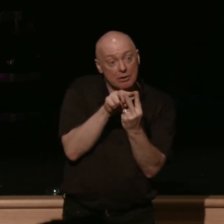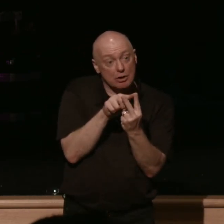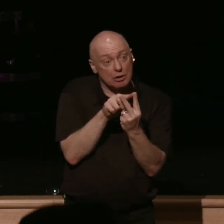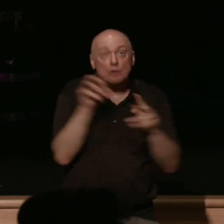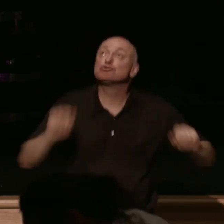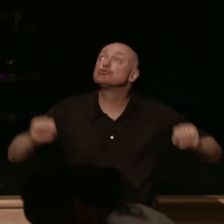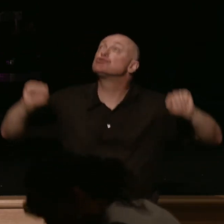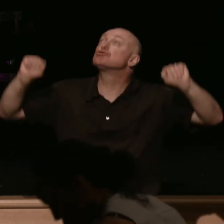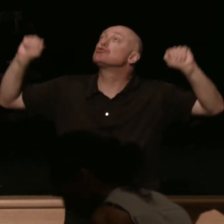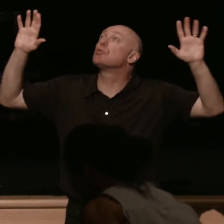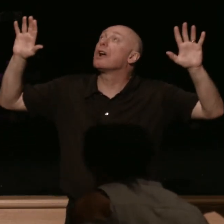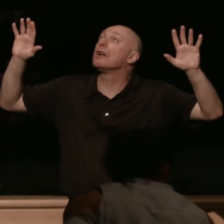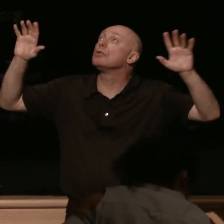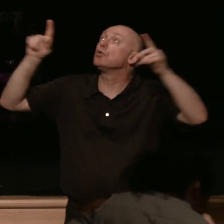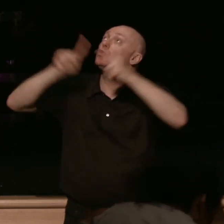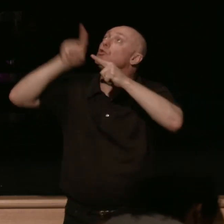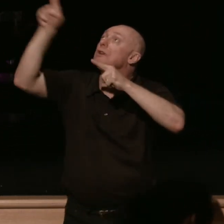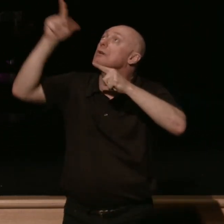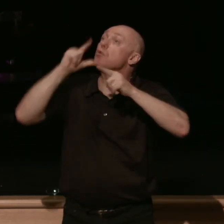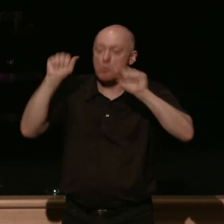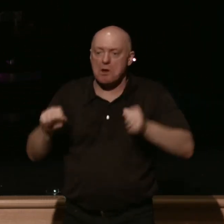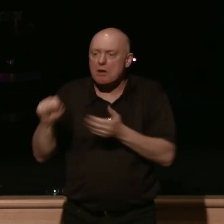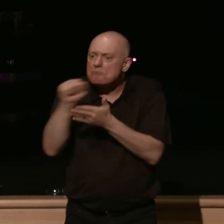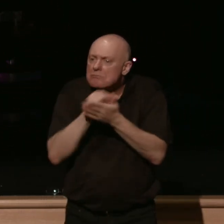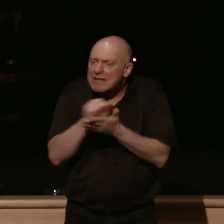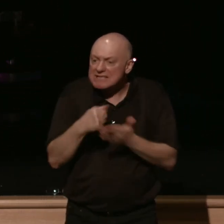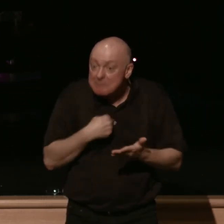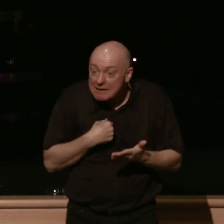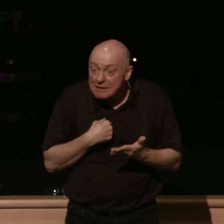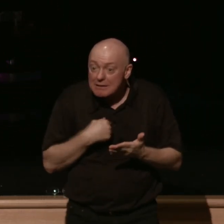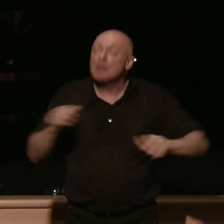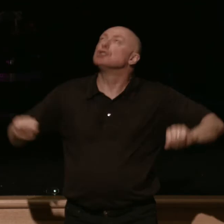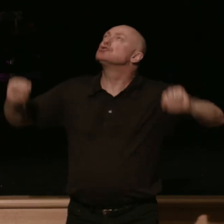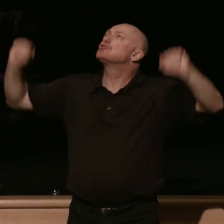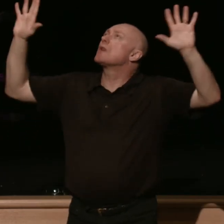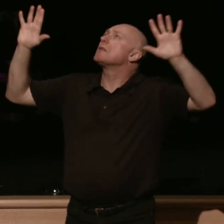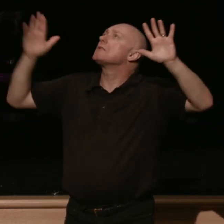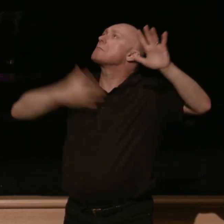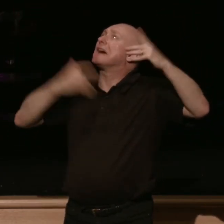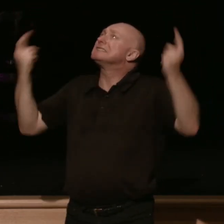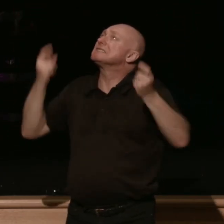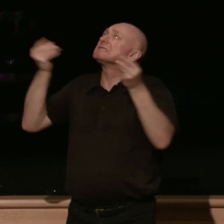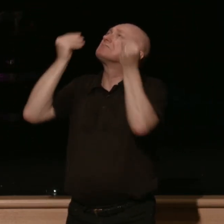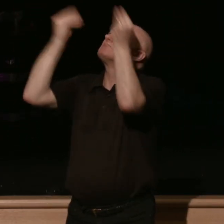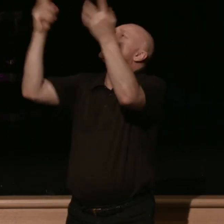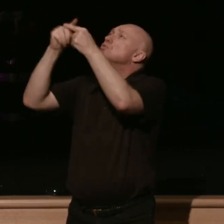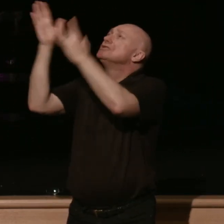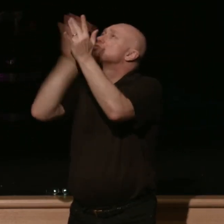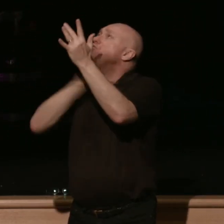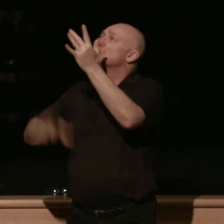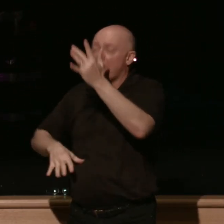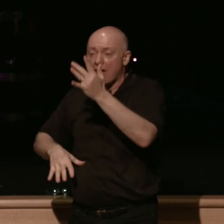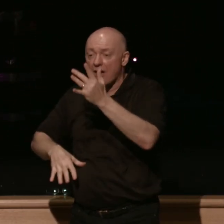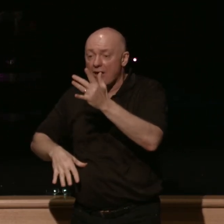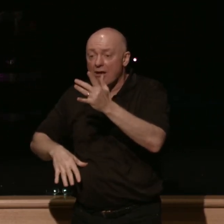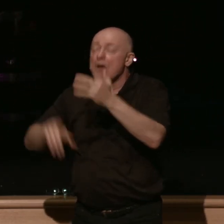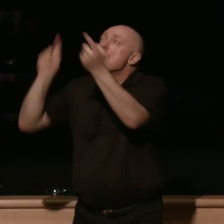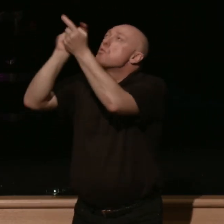to the one who would purify and cleanse I can surrender my sins to Jesus Christ and in repentance turn away from